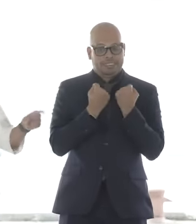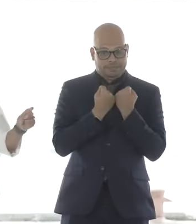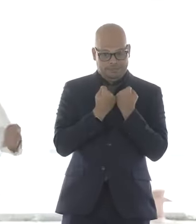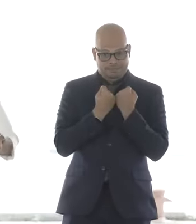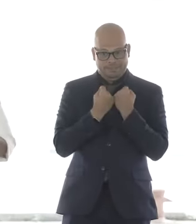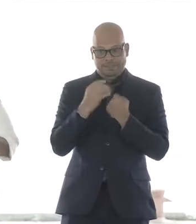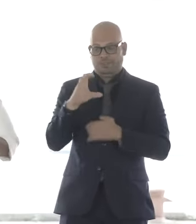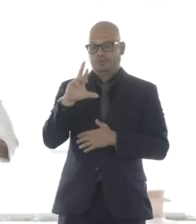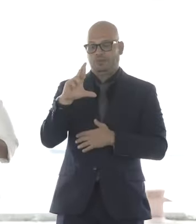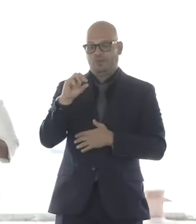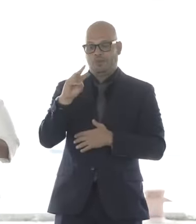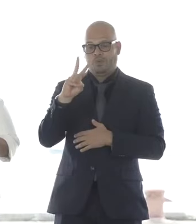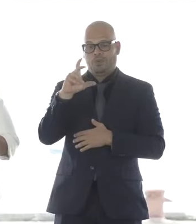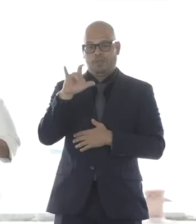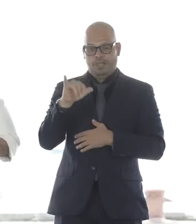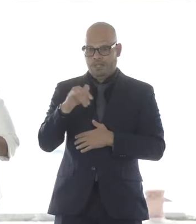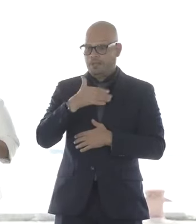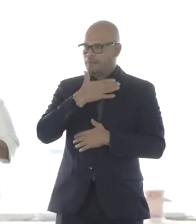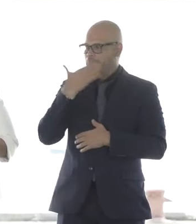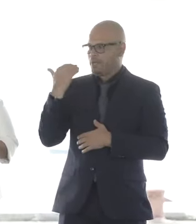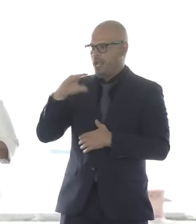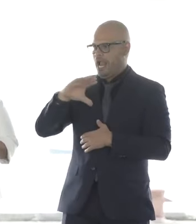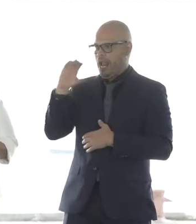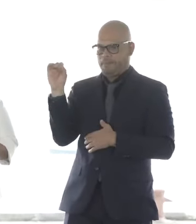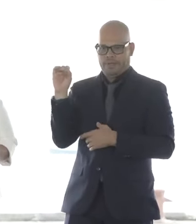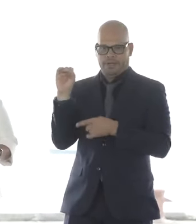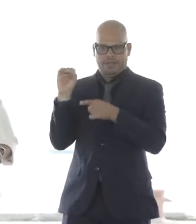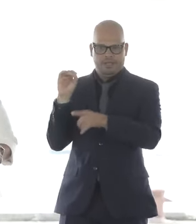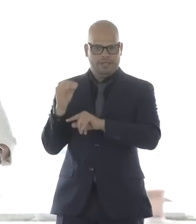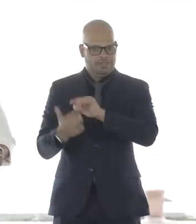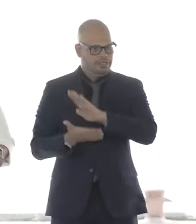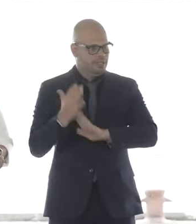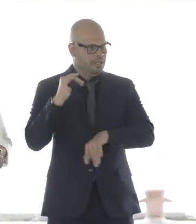we could have at this site that is going to be here long term.